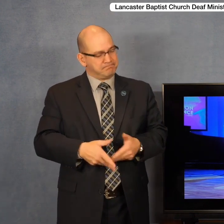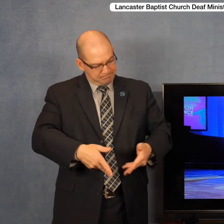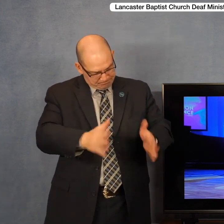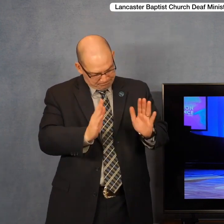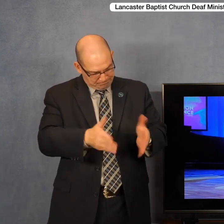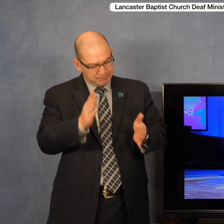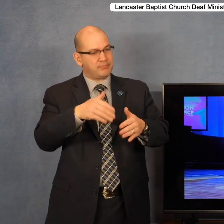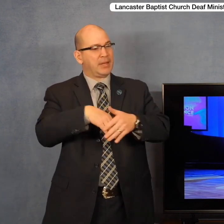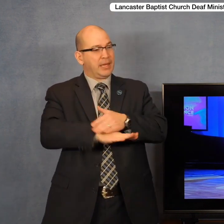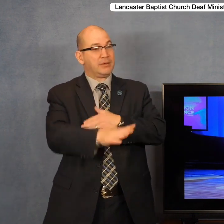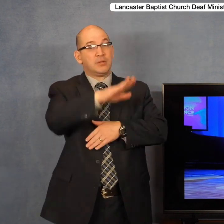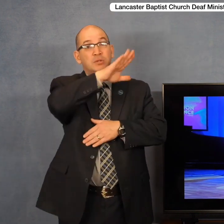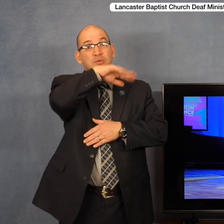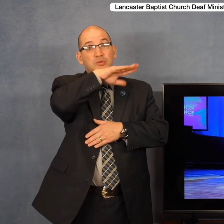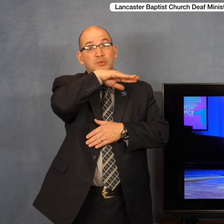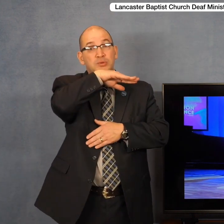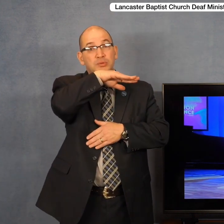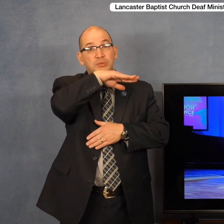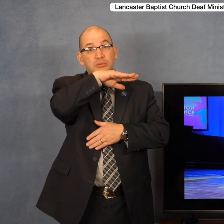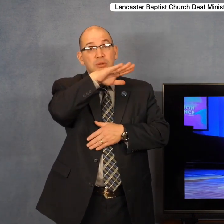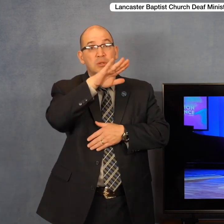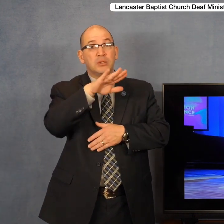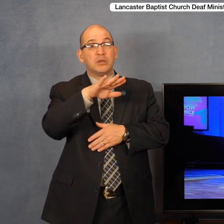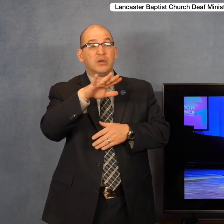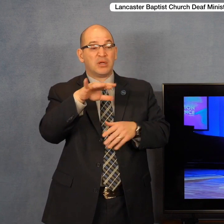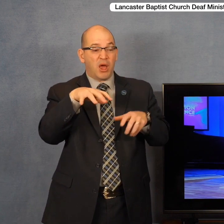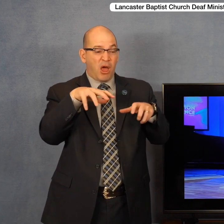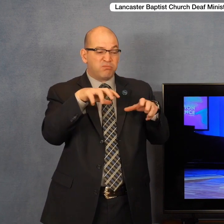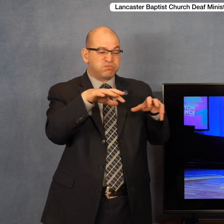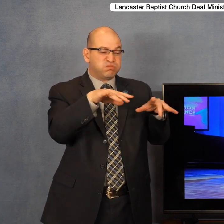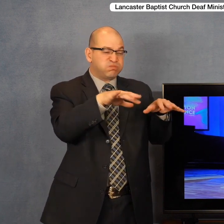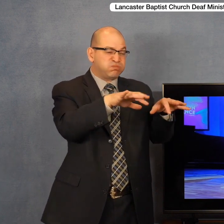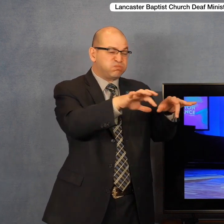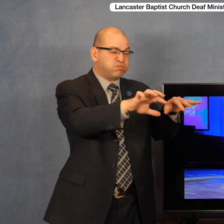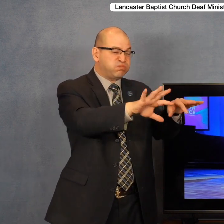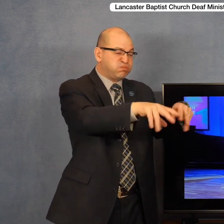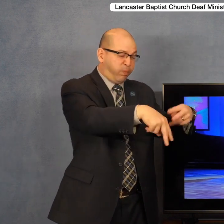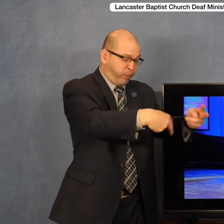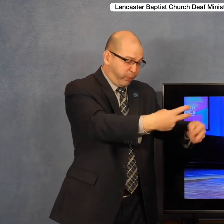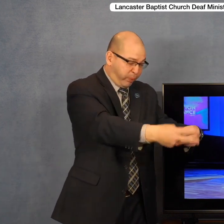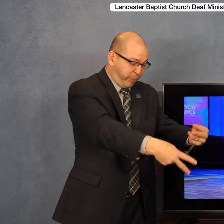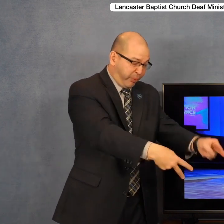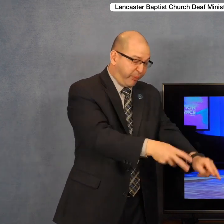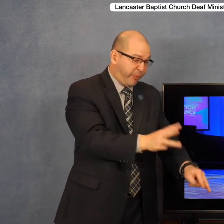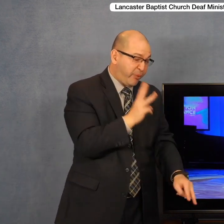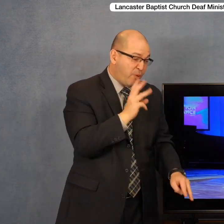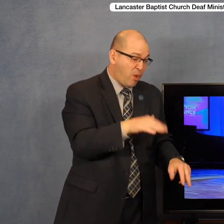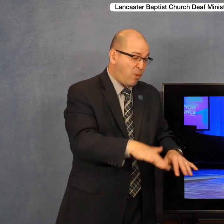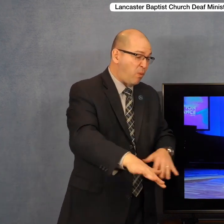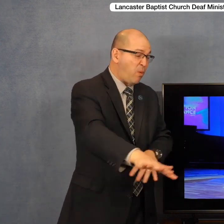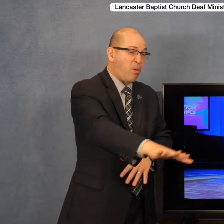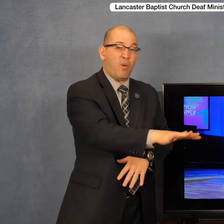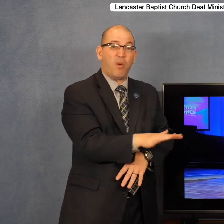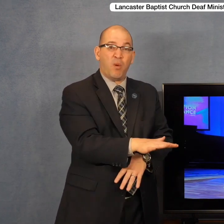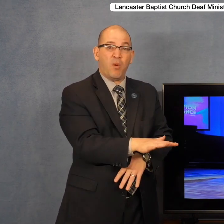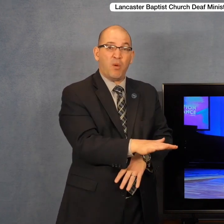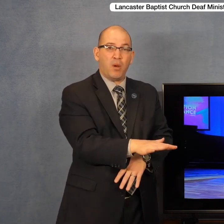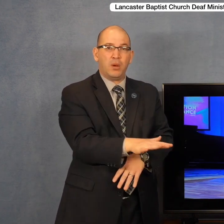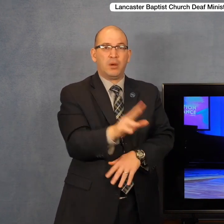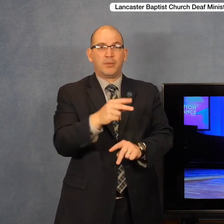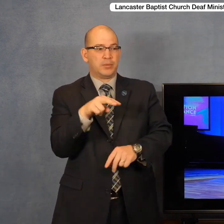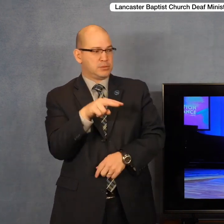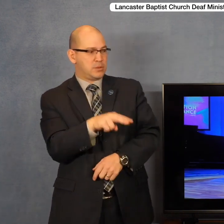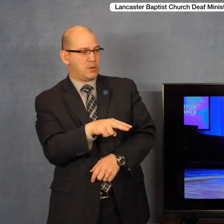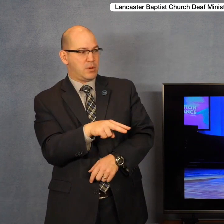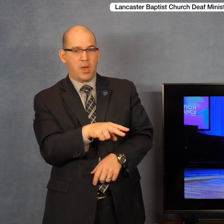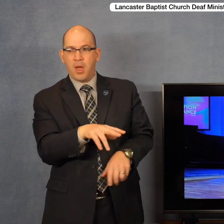man and entered into the swine. And the herd ran violently down a steep place into a lake. Verse 34. And they that fed them saw what was done. They